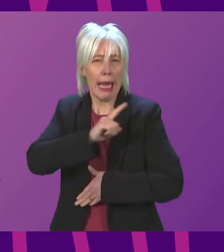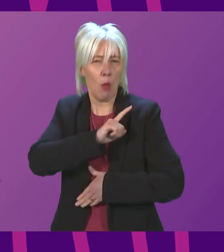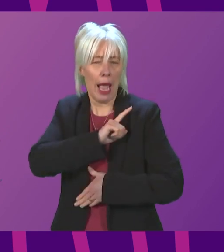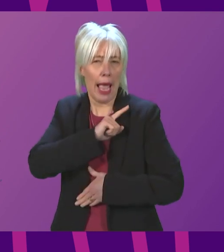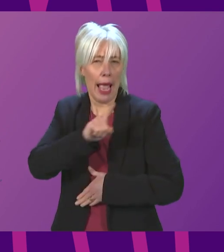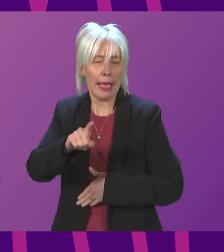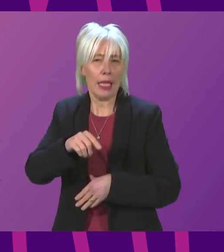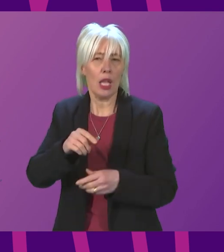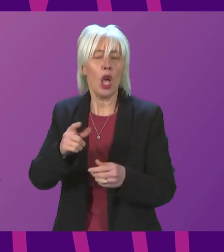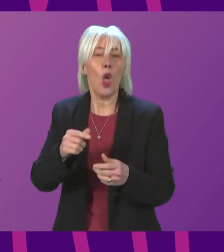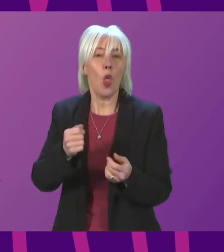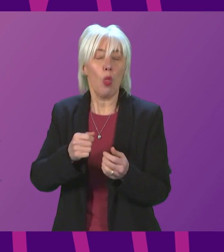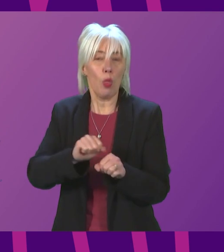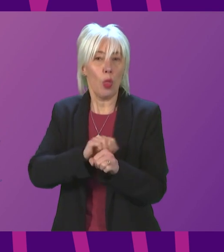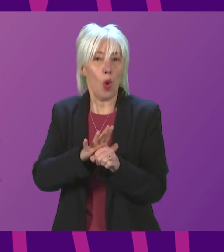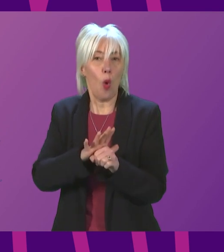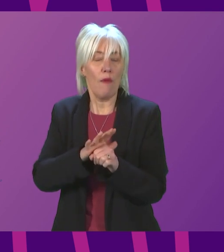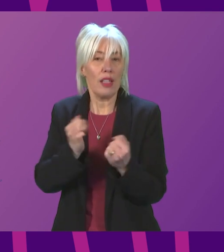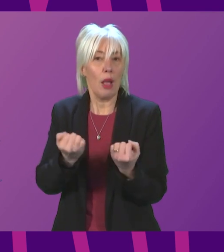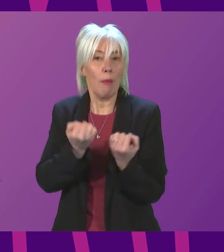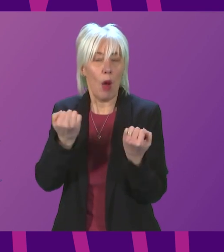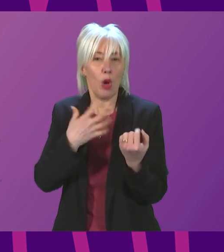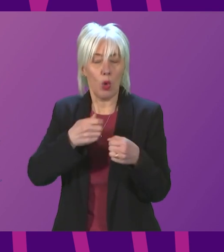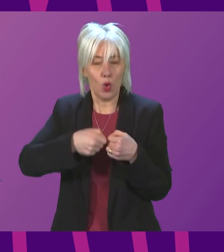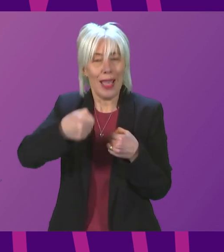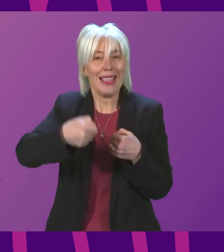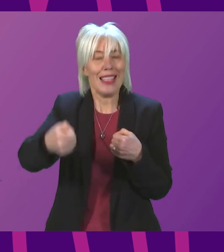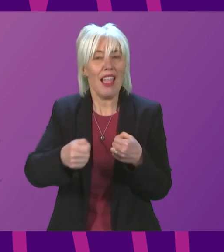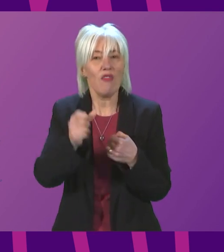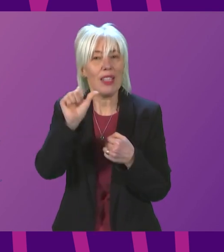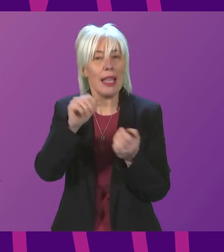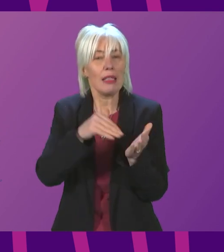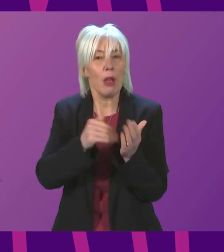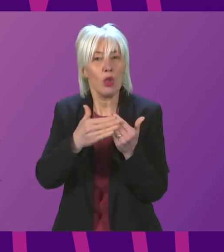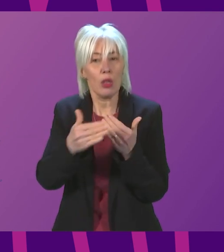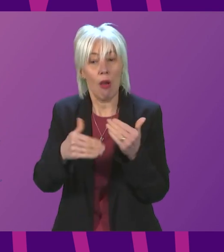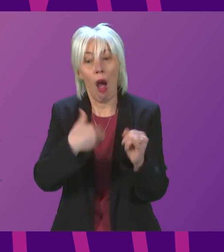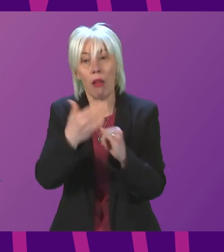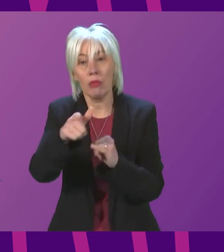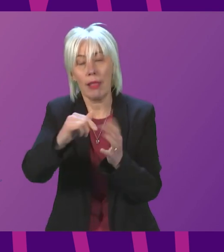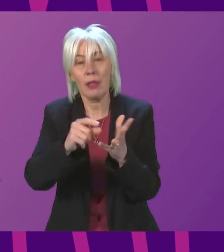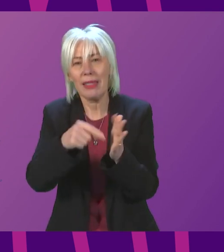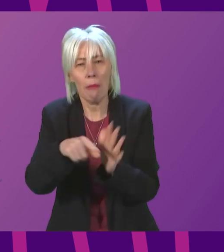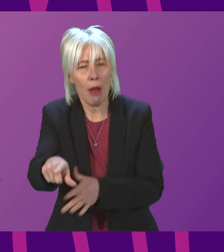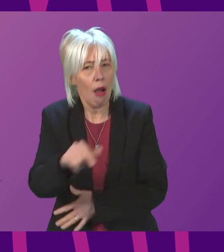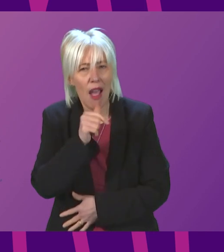extend the COVID powers that has at its disposal for a further six months until September, if it is no longer necessary